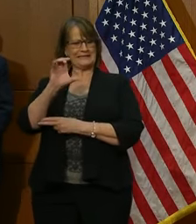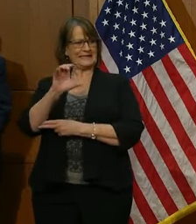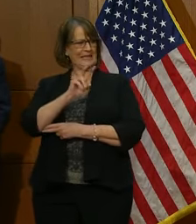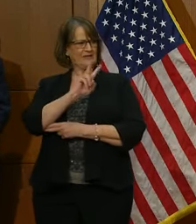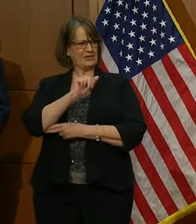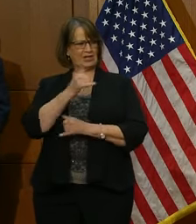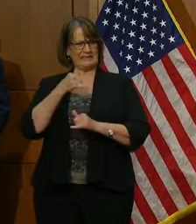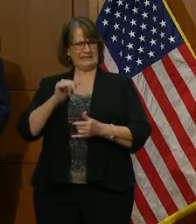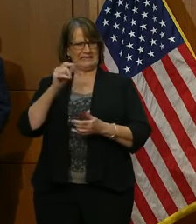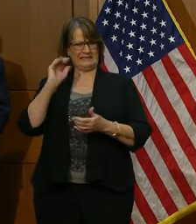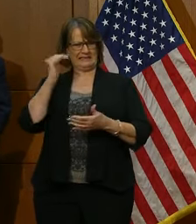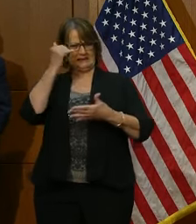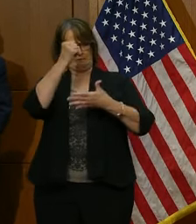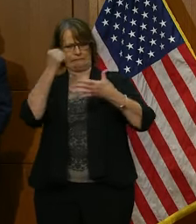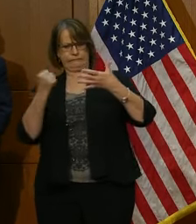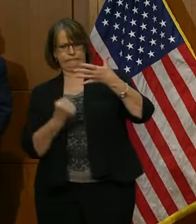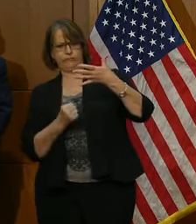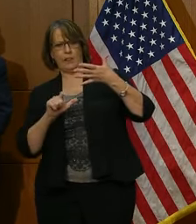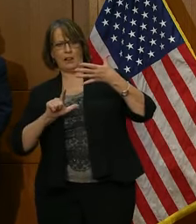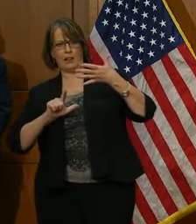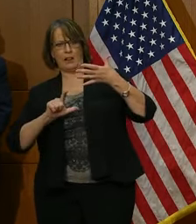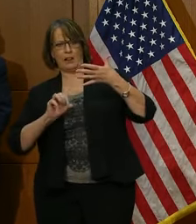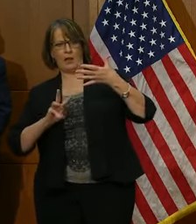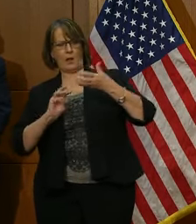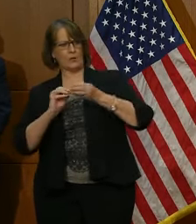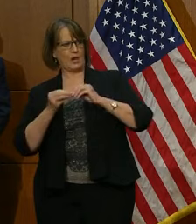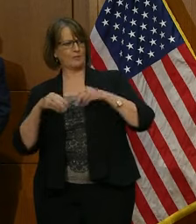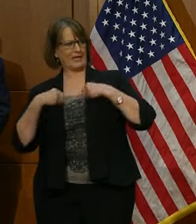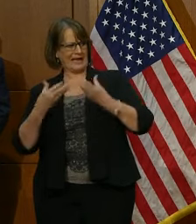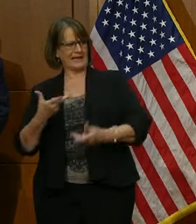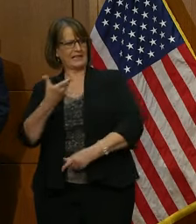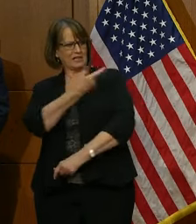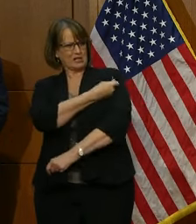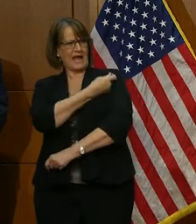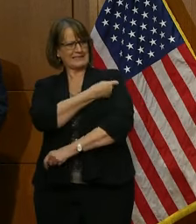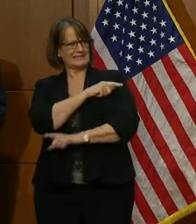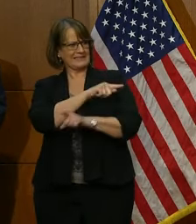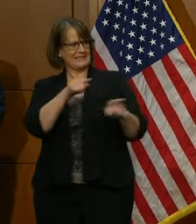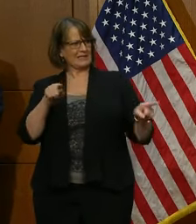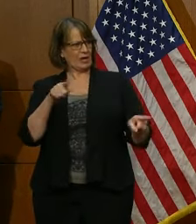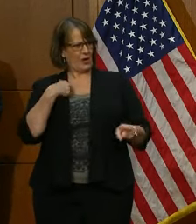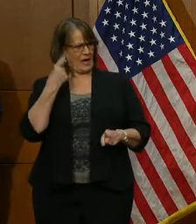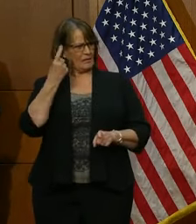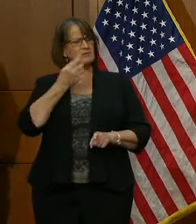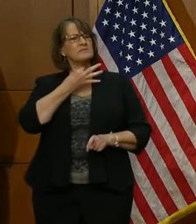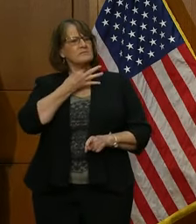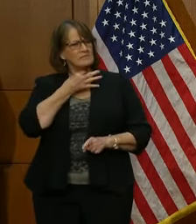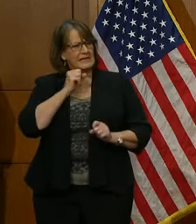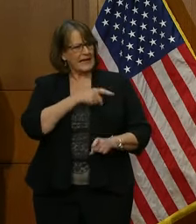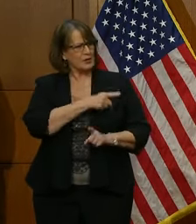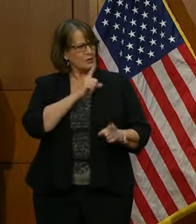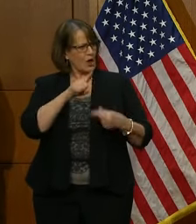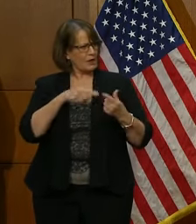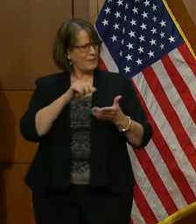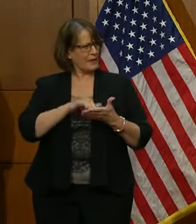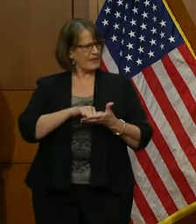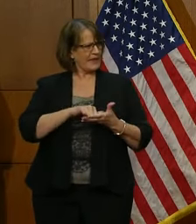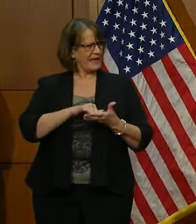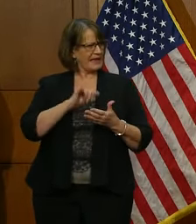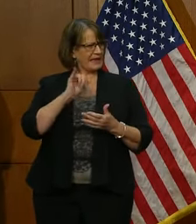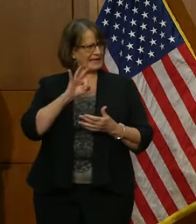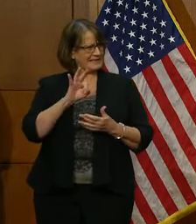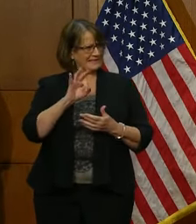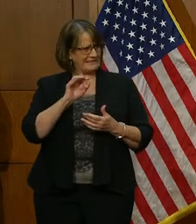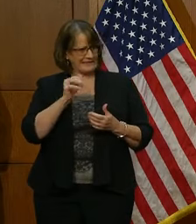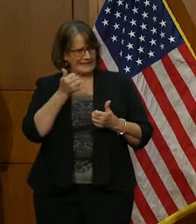still ranked low when it comes to actually getting those shots in arms. So I was wondering if you could speak to that and if there's any